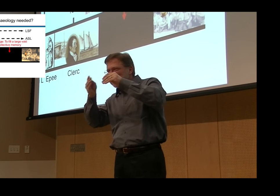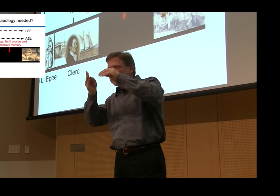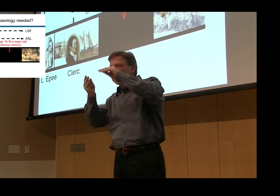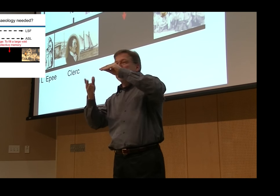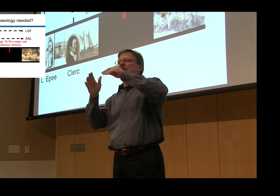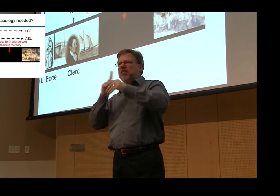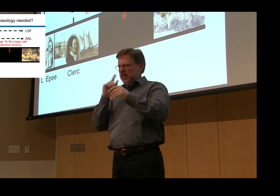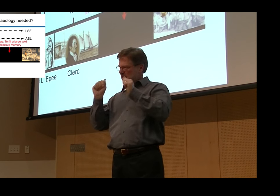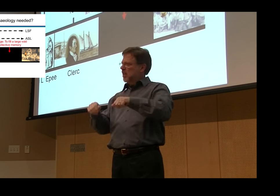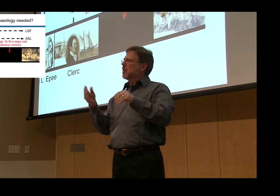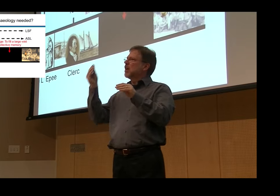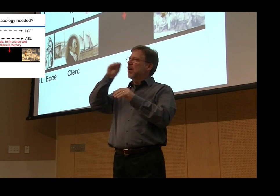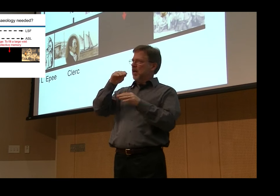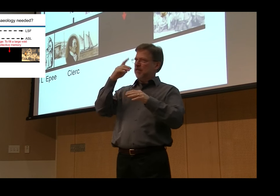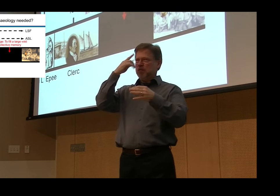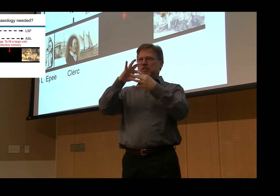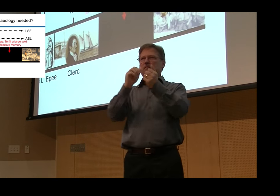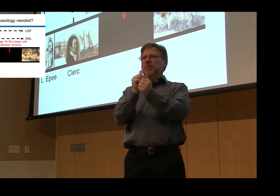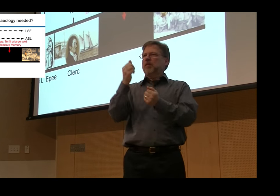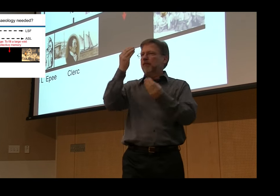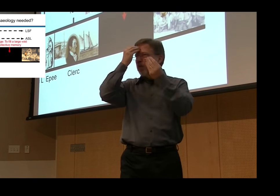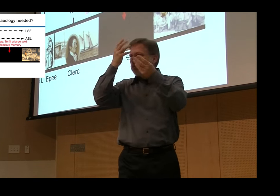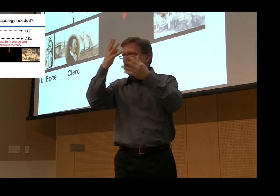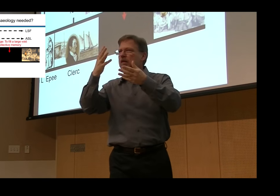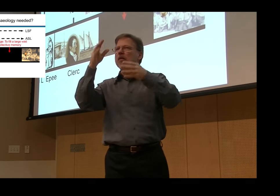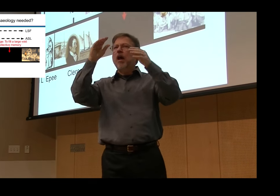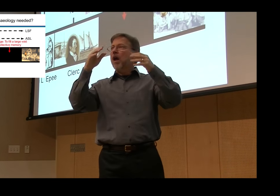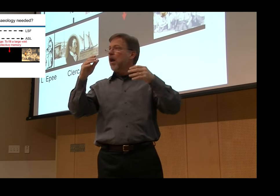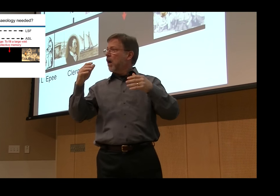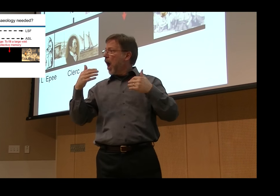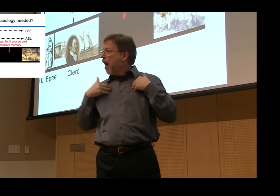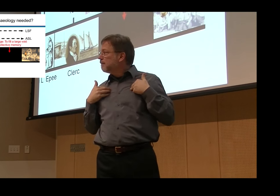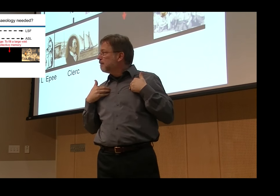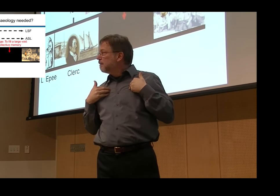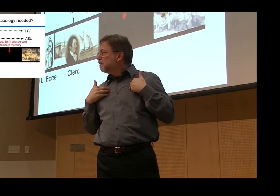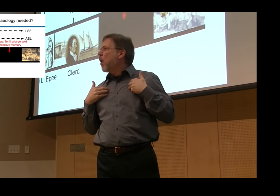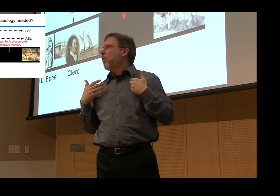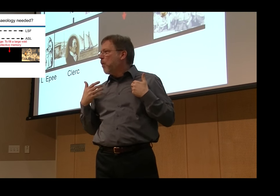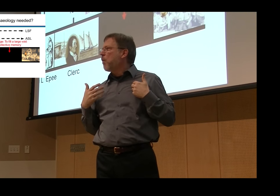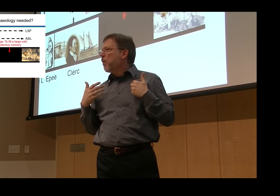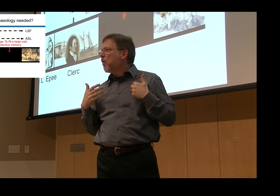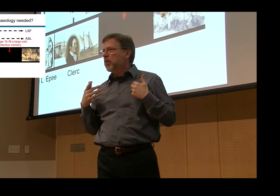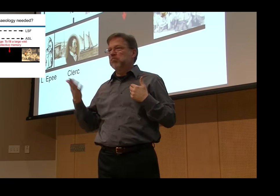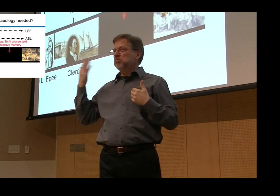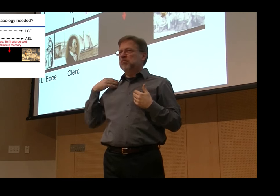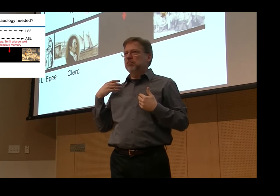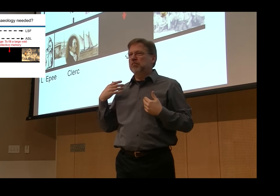physical archaeological work, you get dirty as well in trying to uncover and dig out the